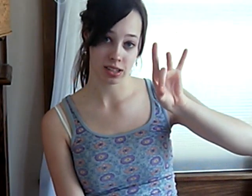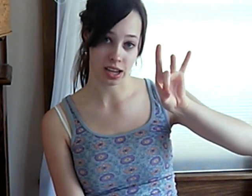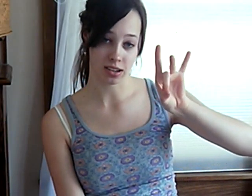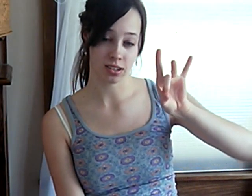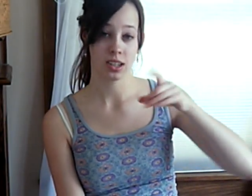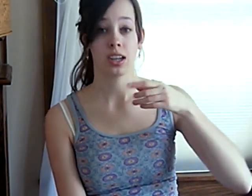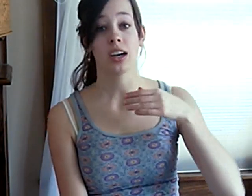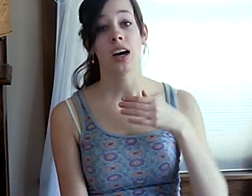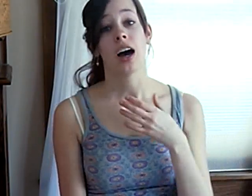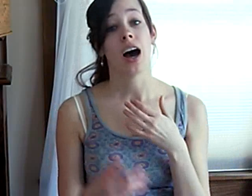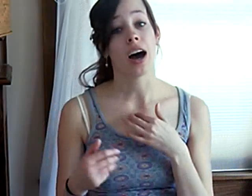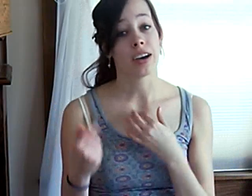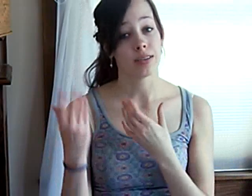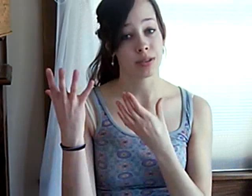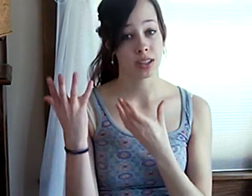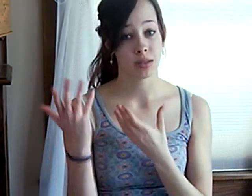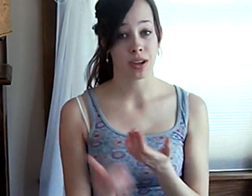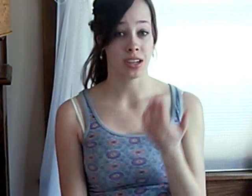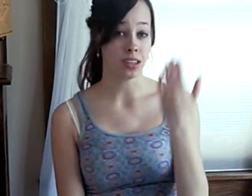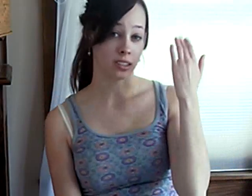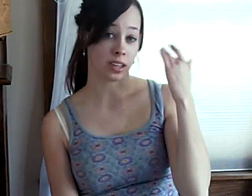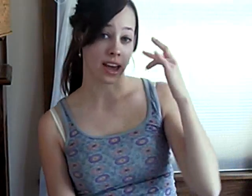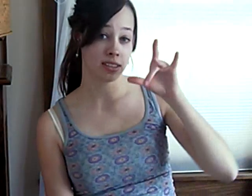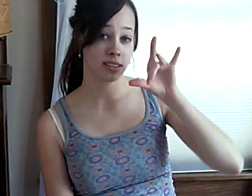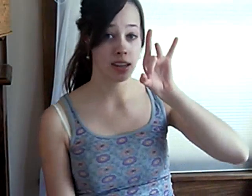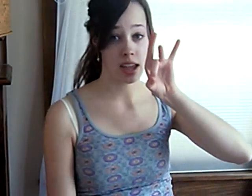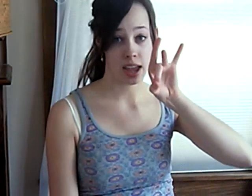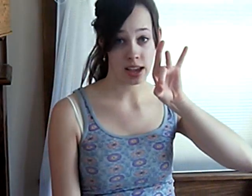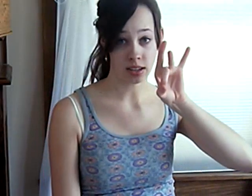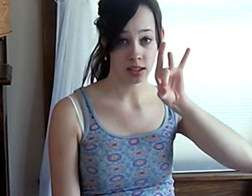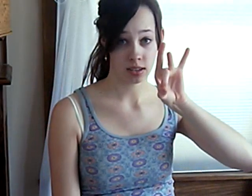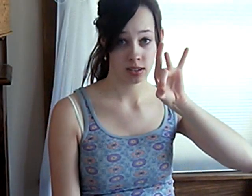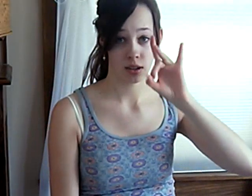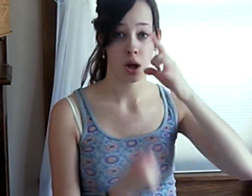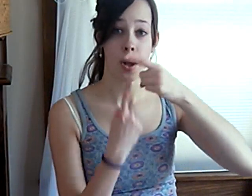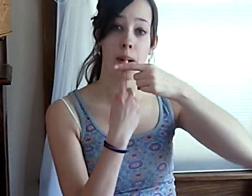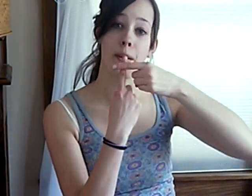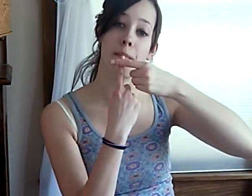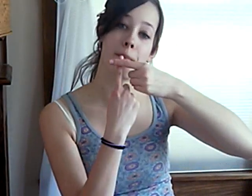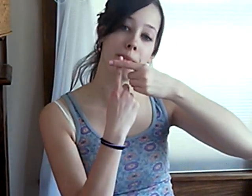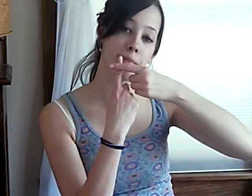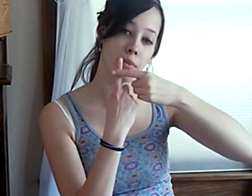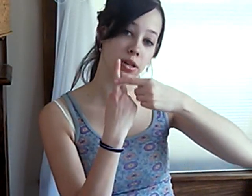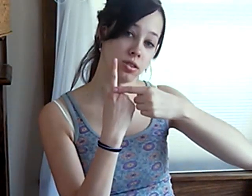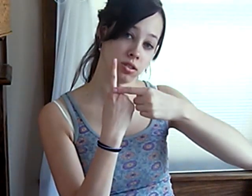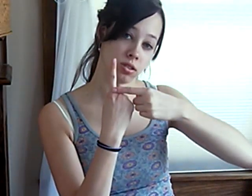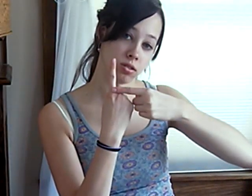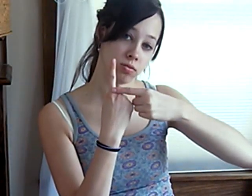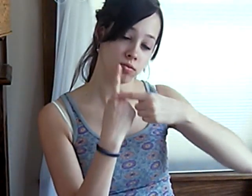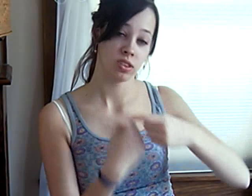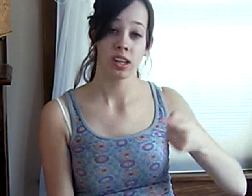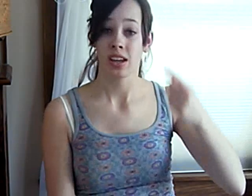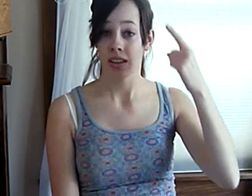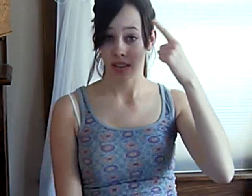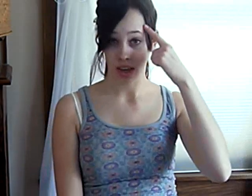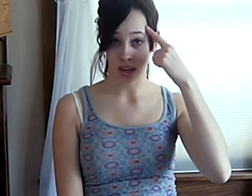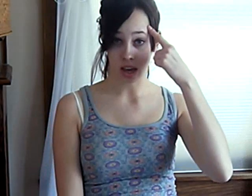eight. I've been spending the last eight months thinking